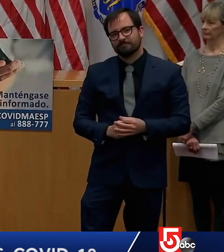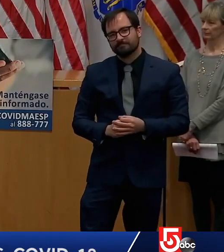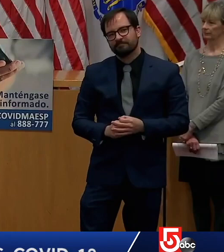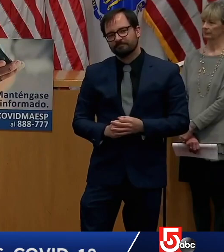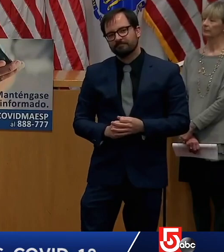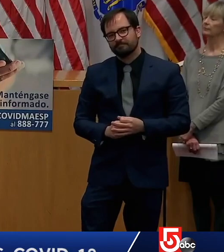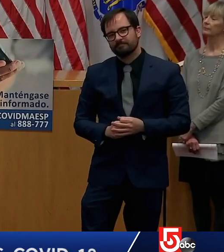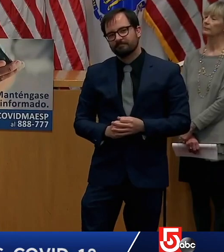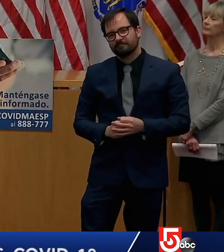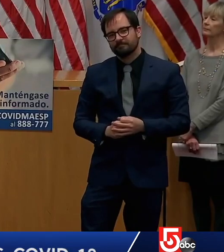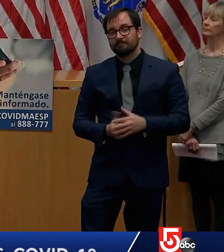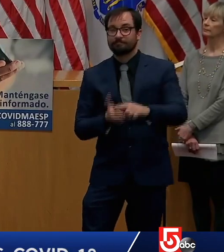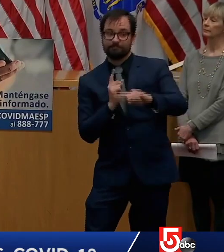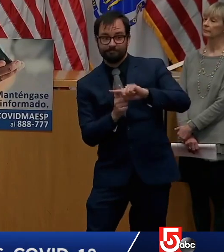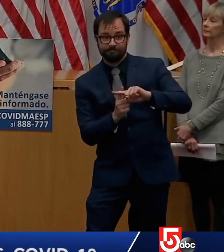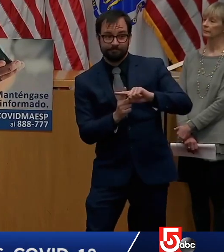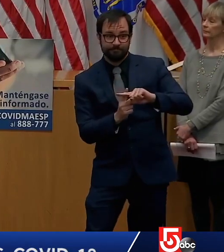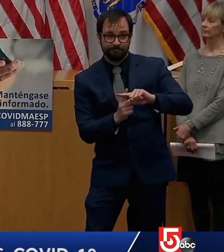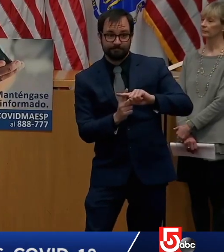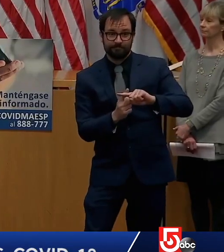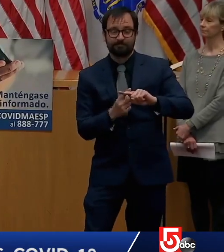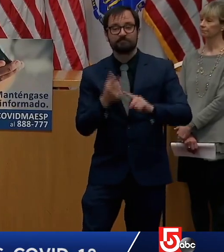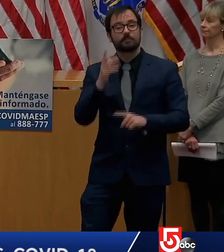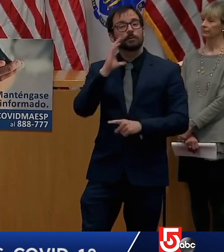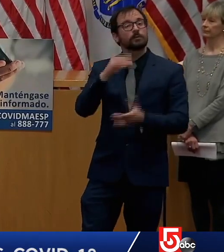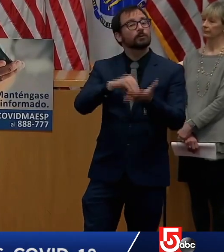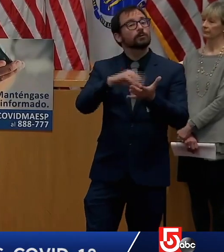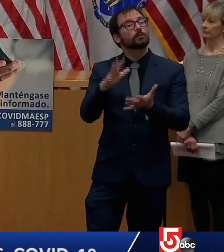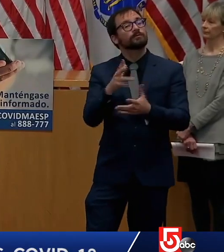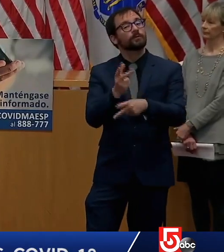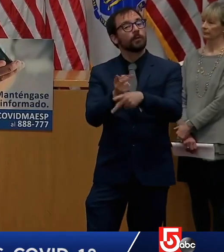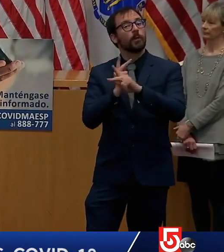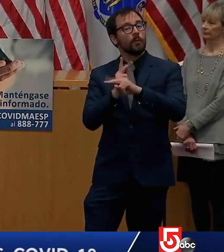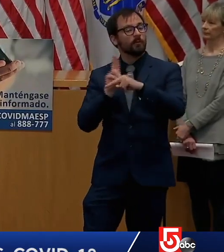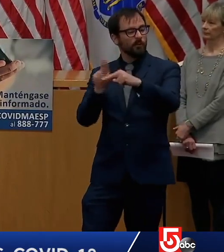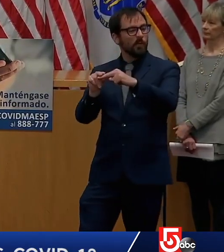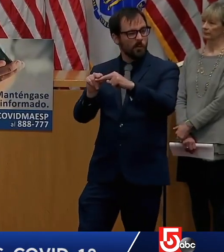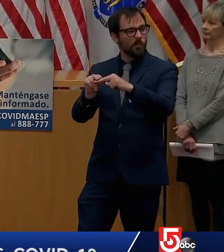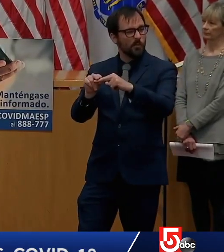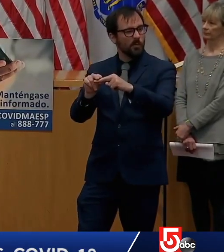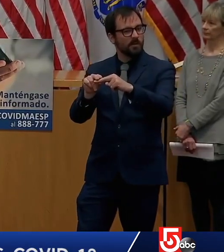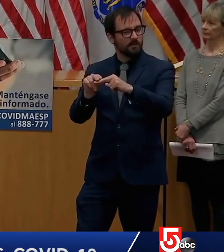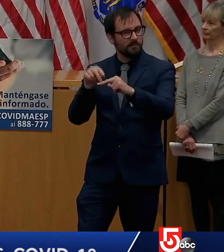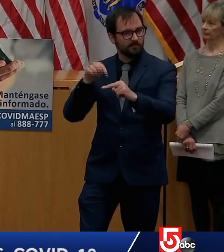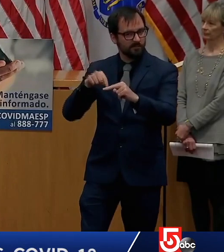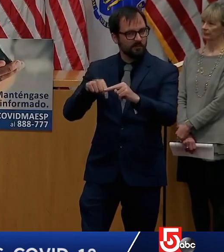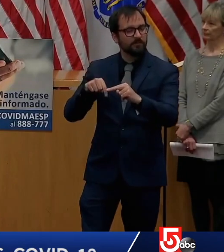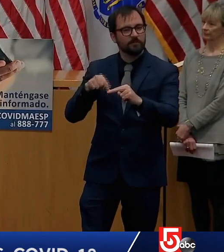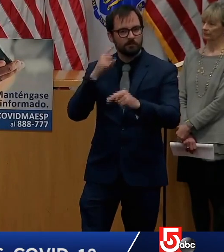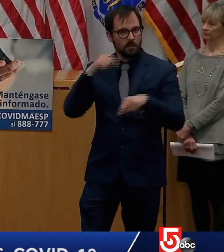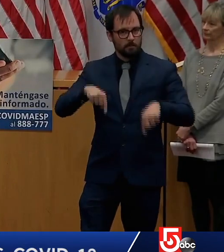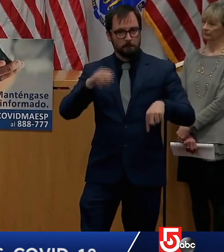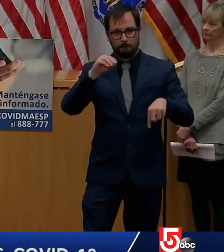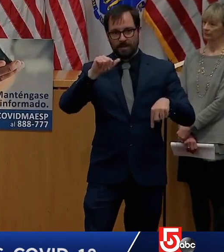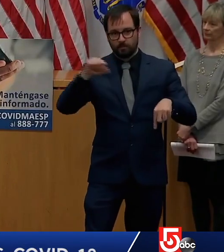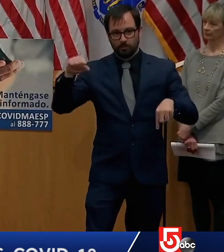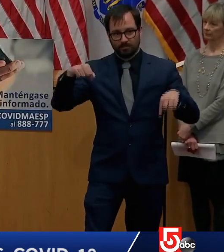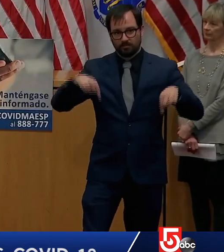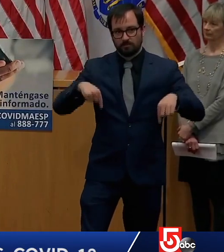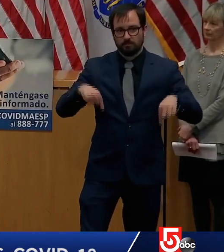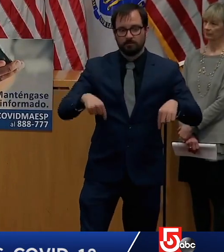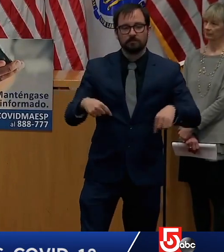loans that in response to this pandemic the massachusetts department of higher education